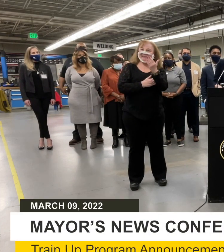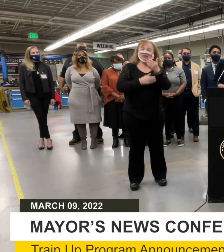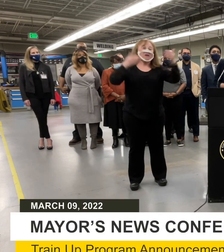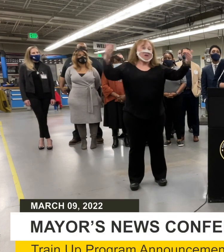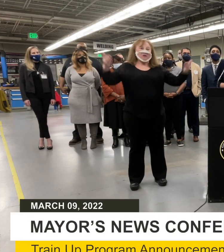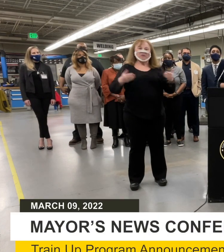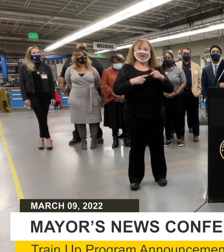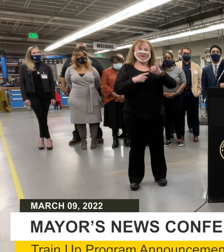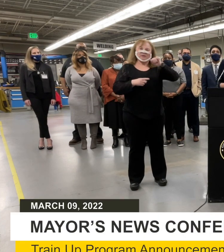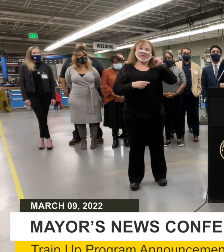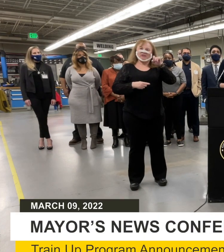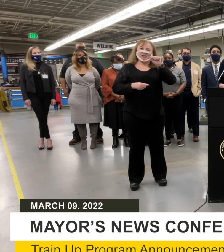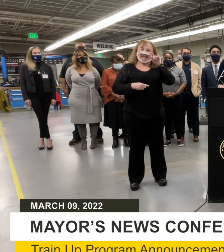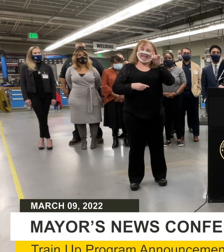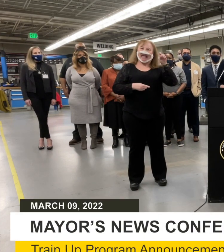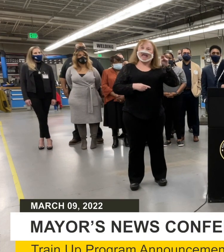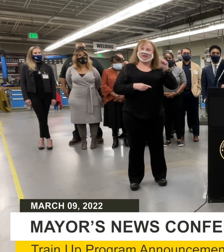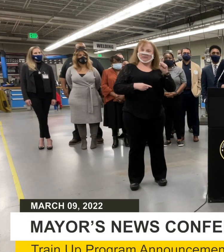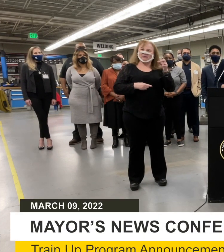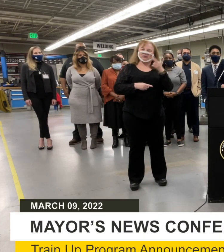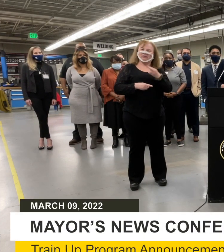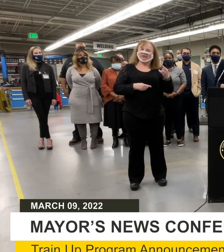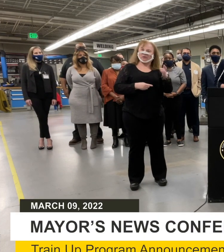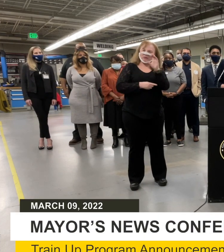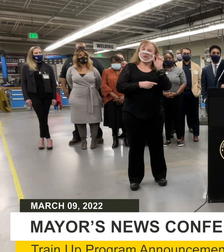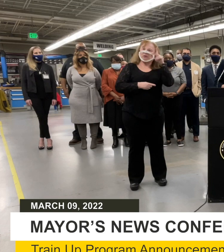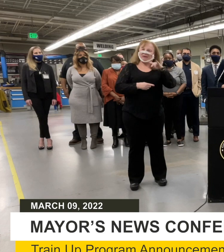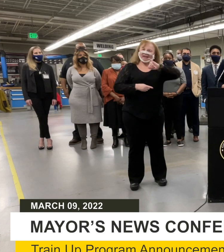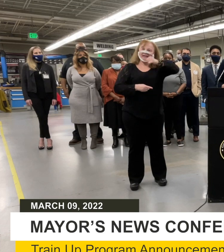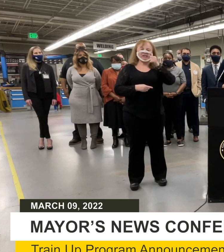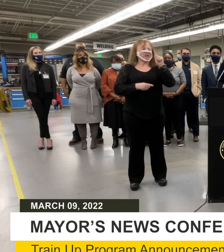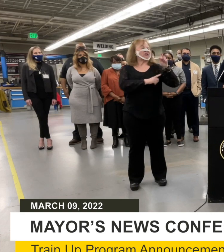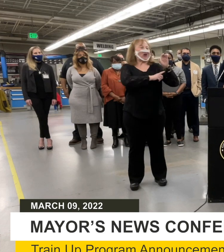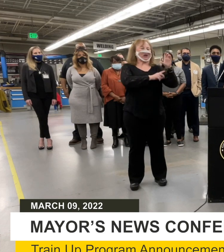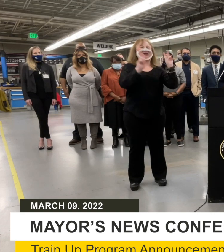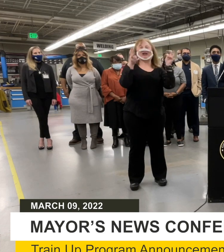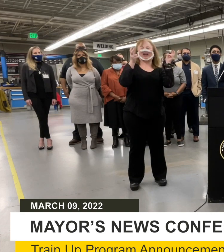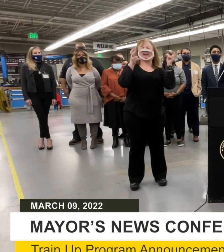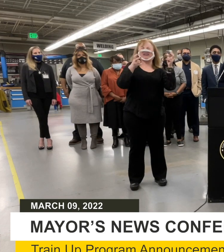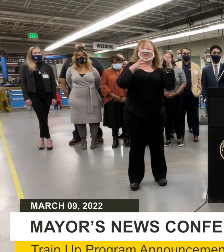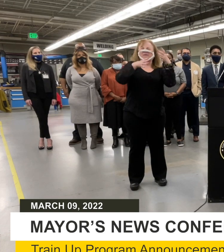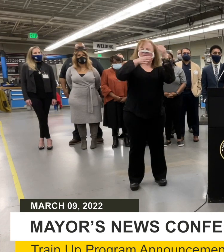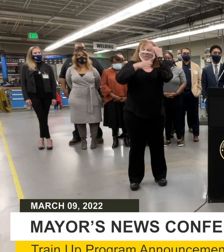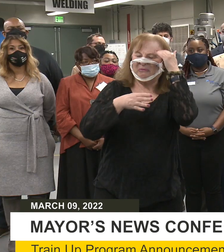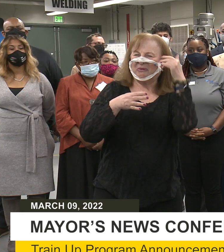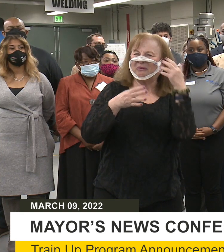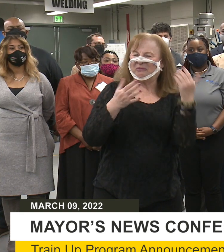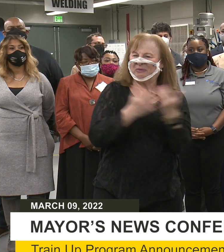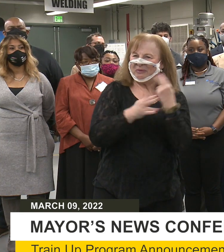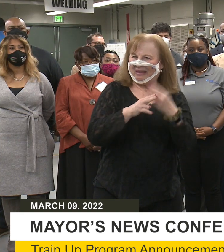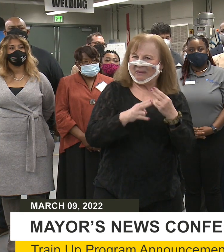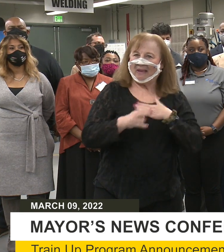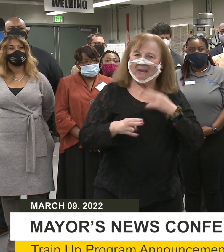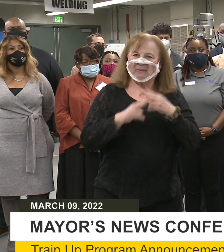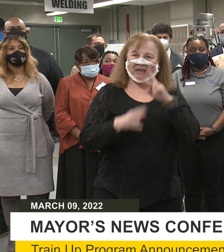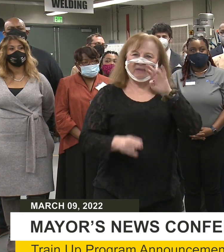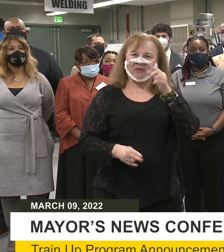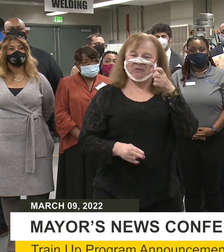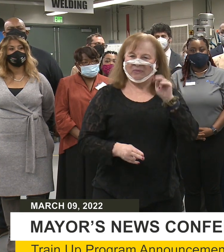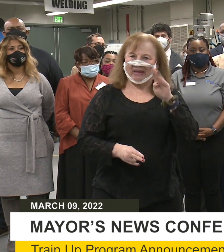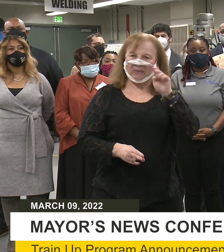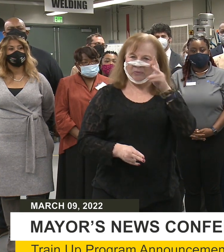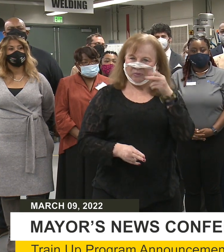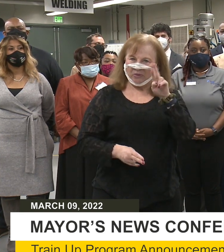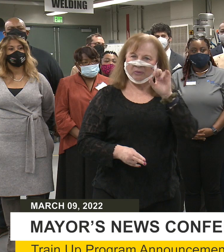Welcome to the Jane Addams Resource Corporation, or JARC, as we are more commonly known. My name is Reagan Brewer